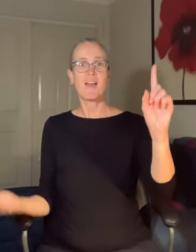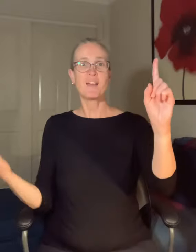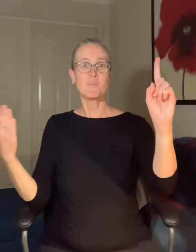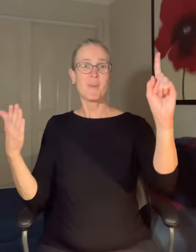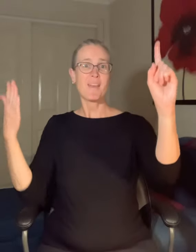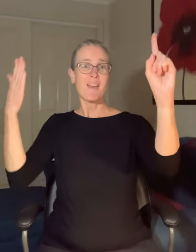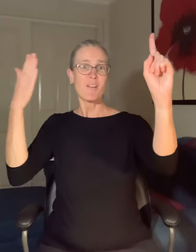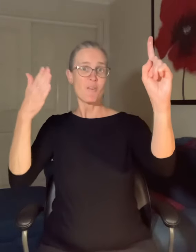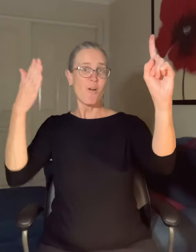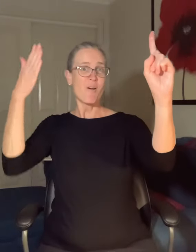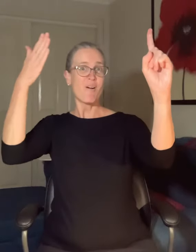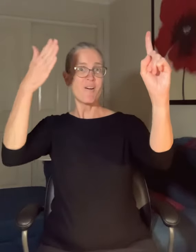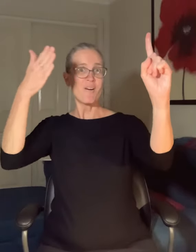as we can go,